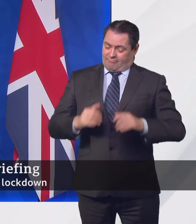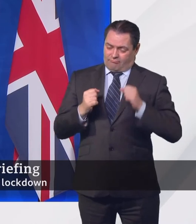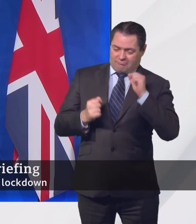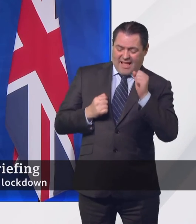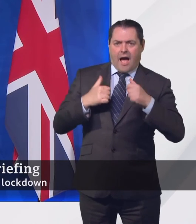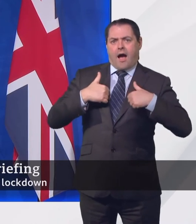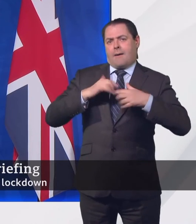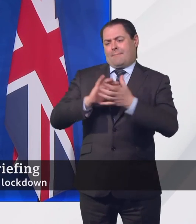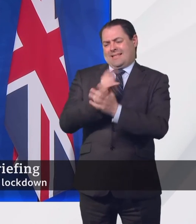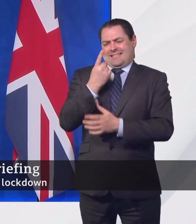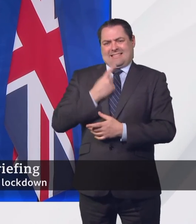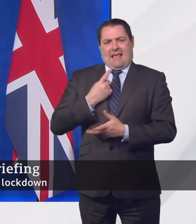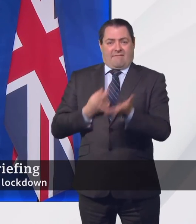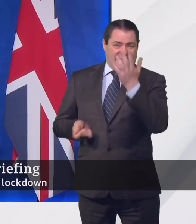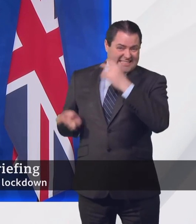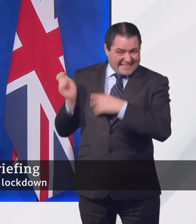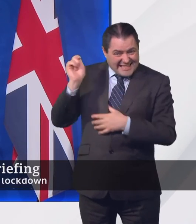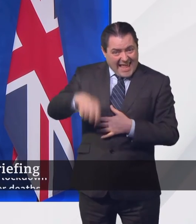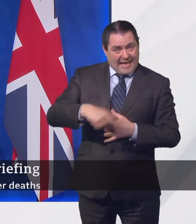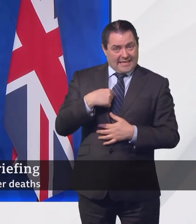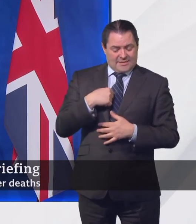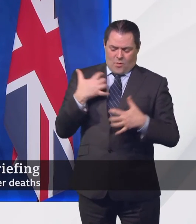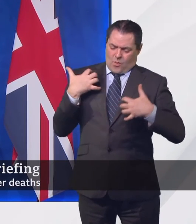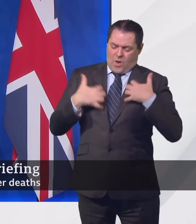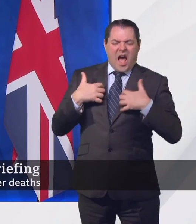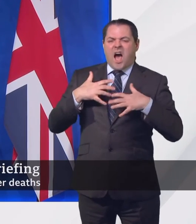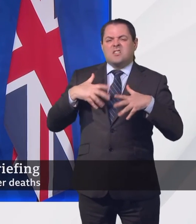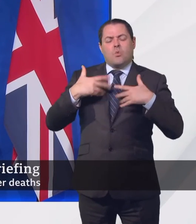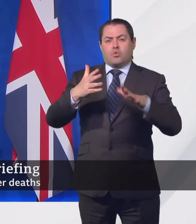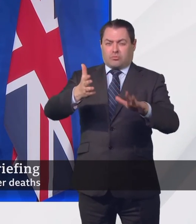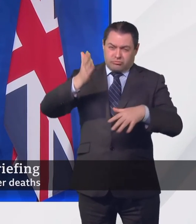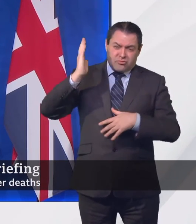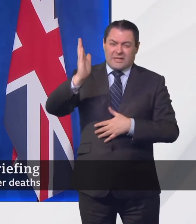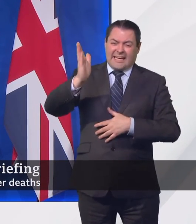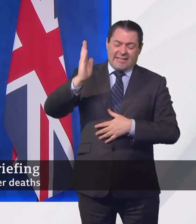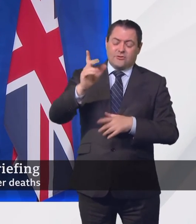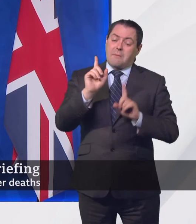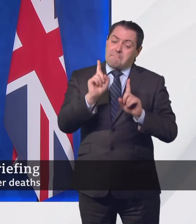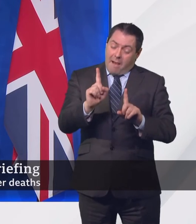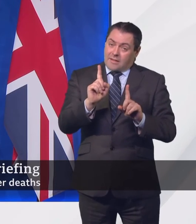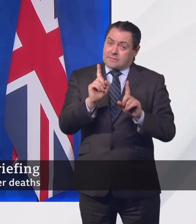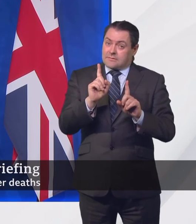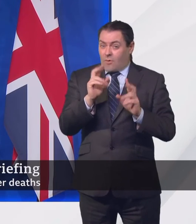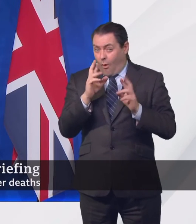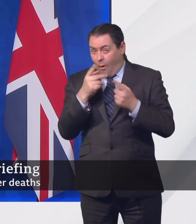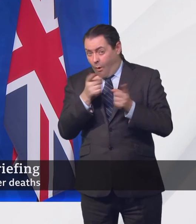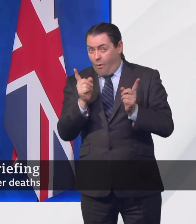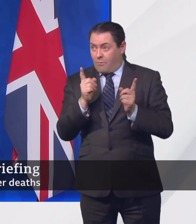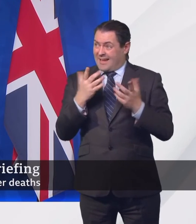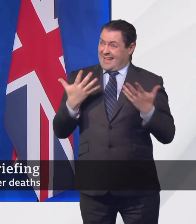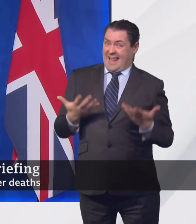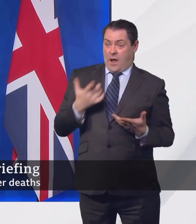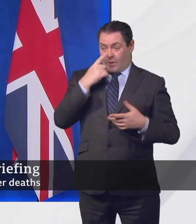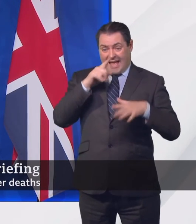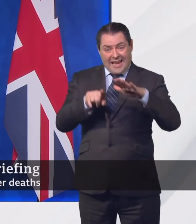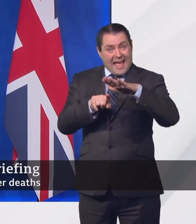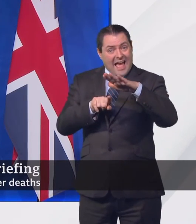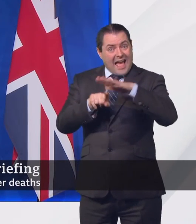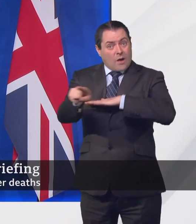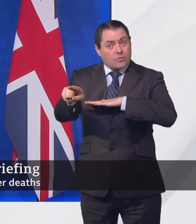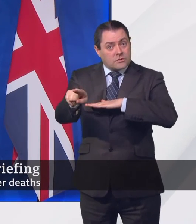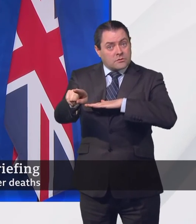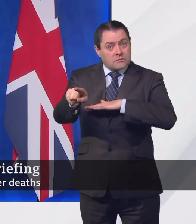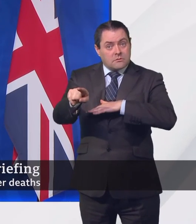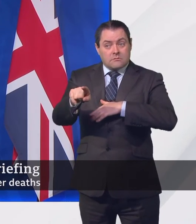tennis, for instance, and without being remotely preachy, I do hope that we can take advantage of this moment